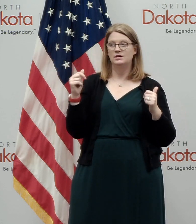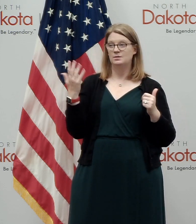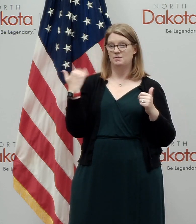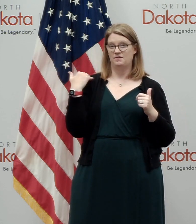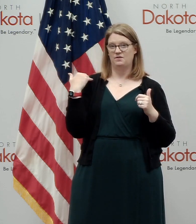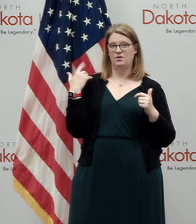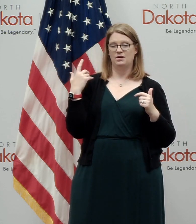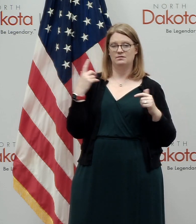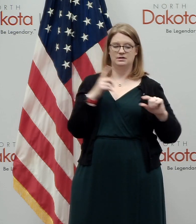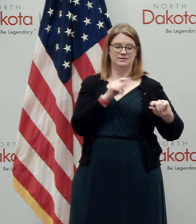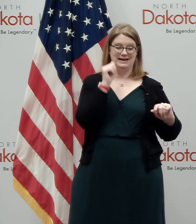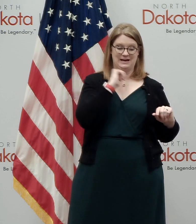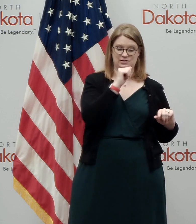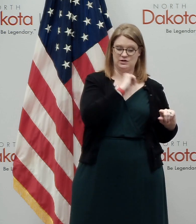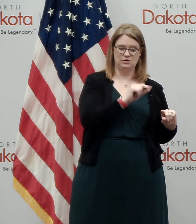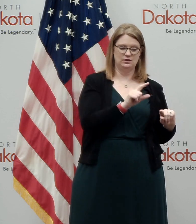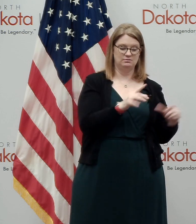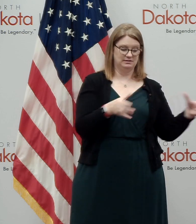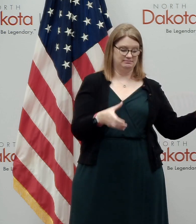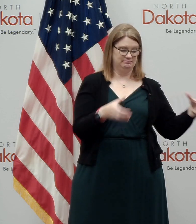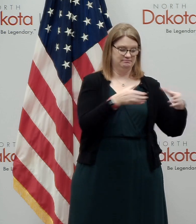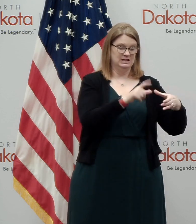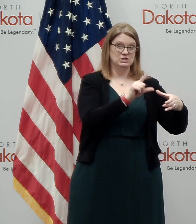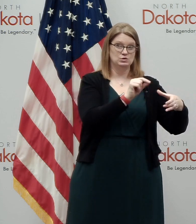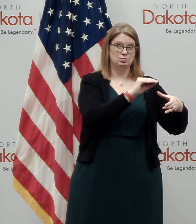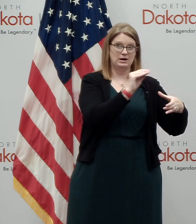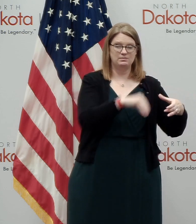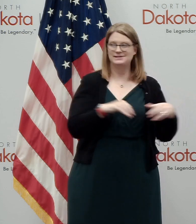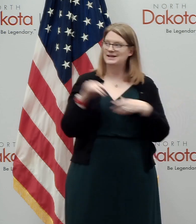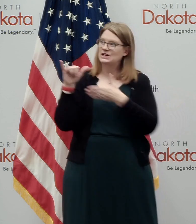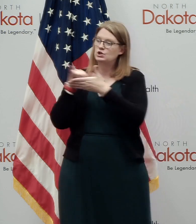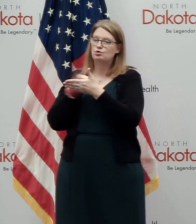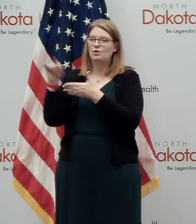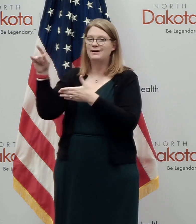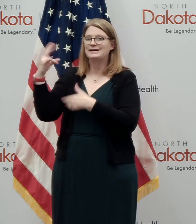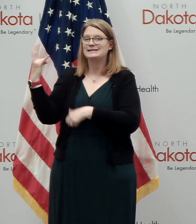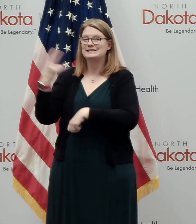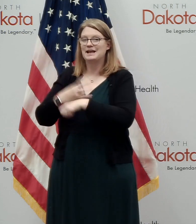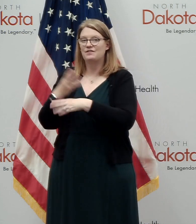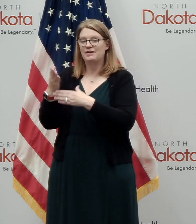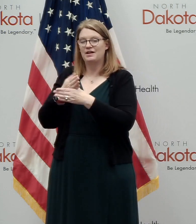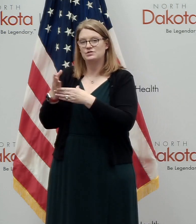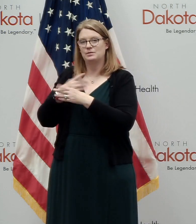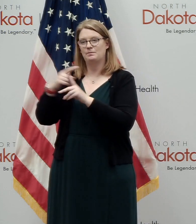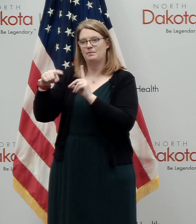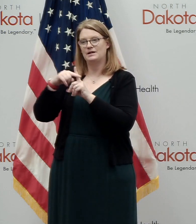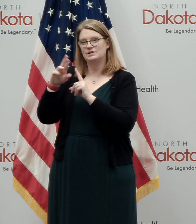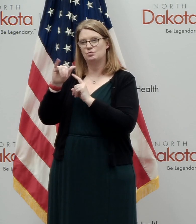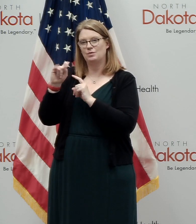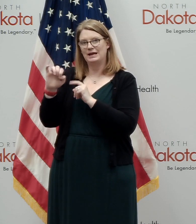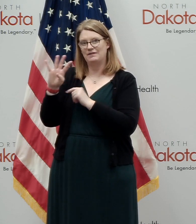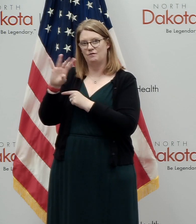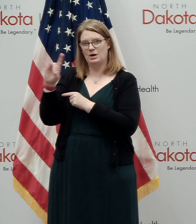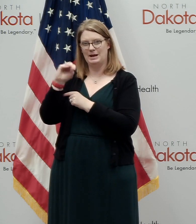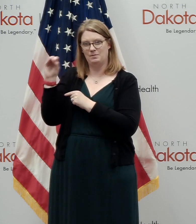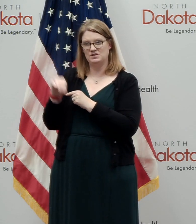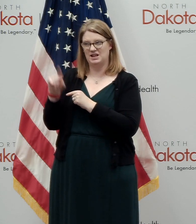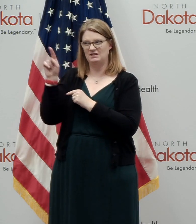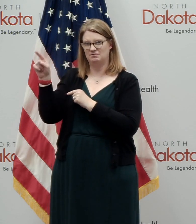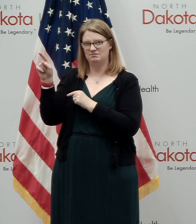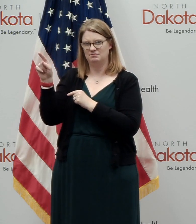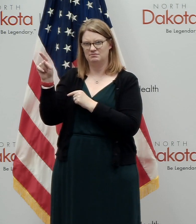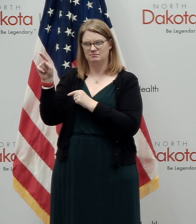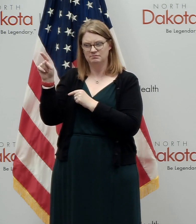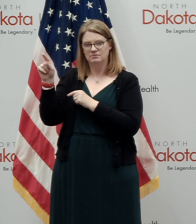in the case of, of Arizona for a while. New York in early April had a seven-day rolling average positivity rate of 48 percent. Uh,